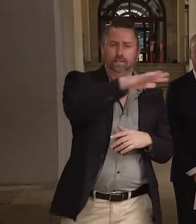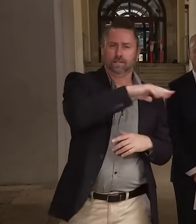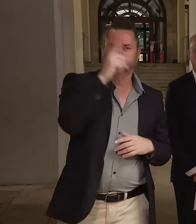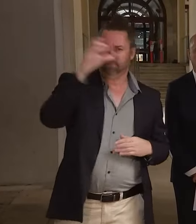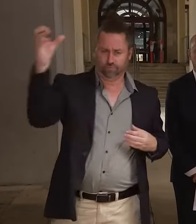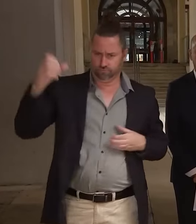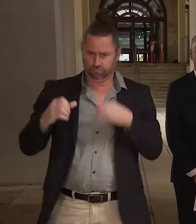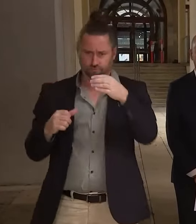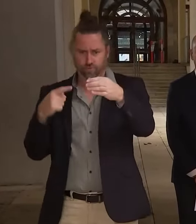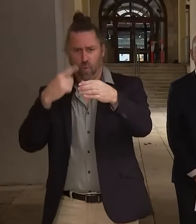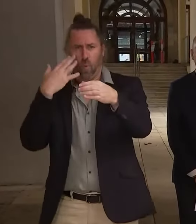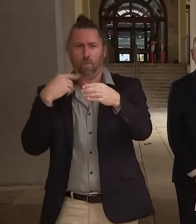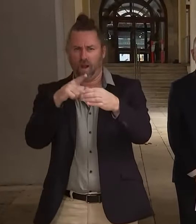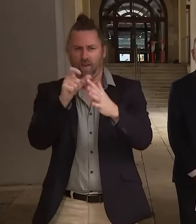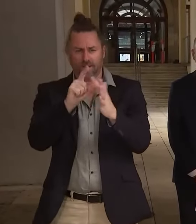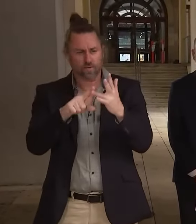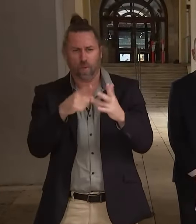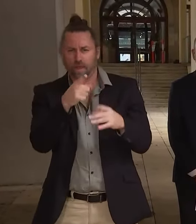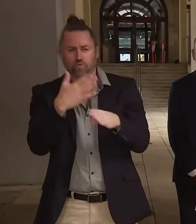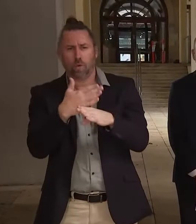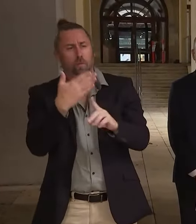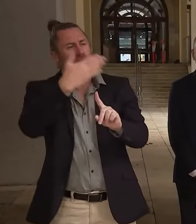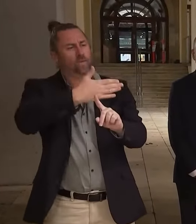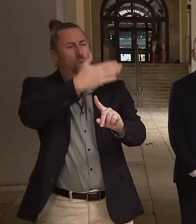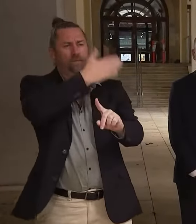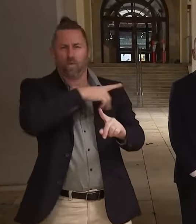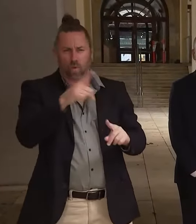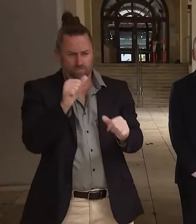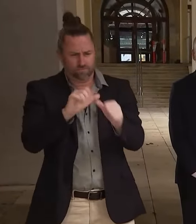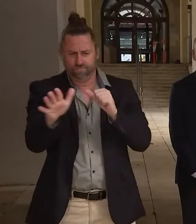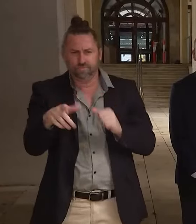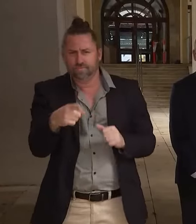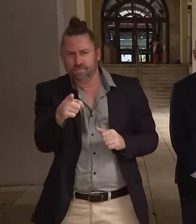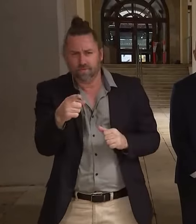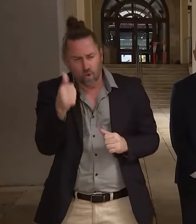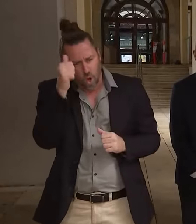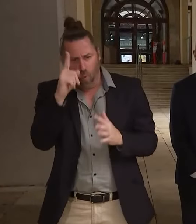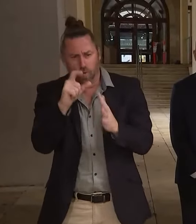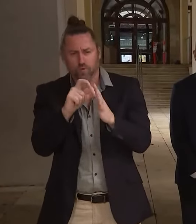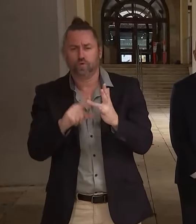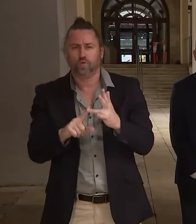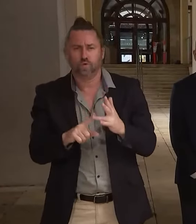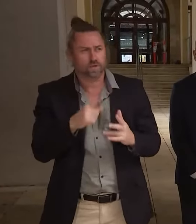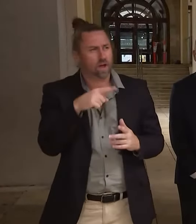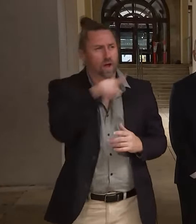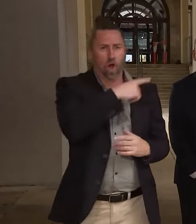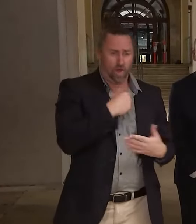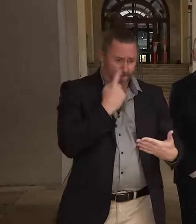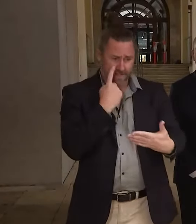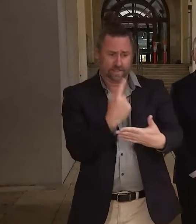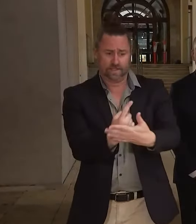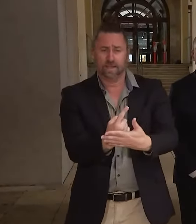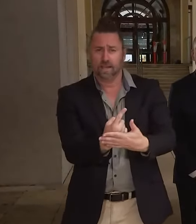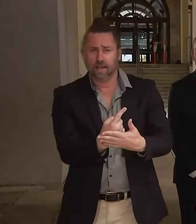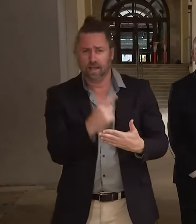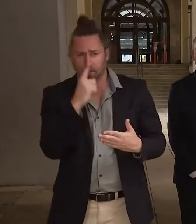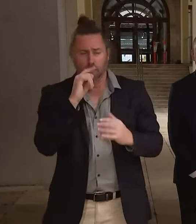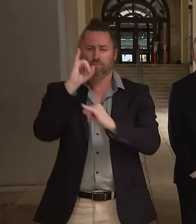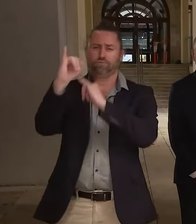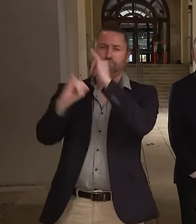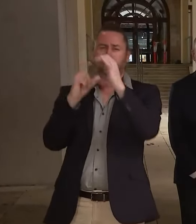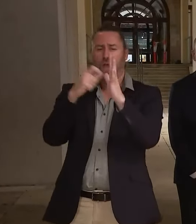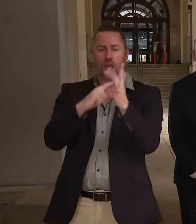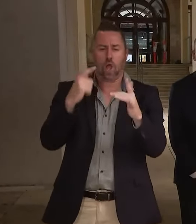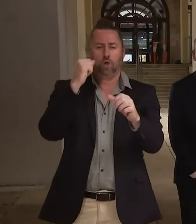she's more than capable and competent of fulfilling that role currently. So those claims that I've seen that he is